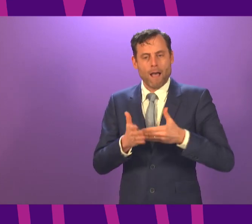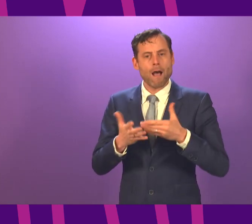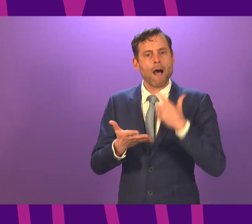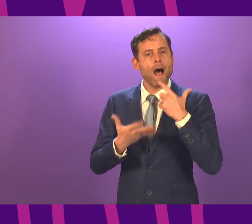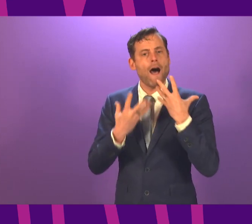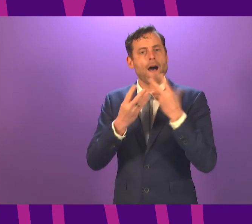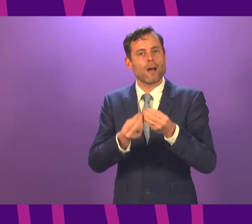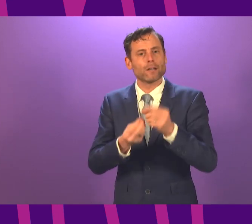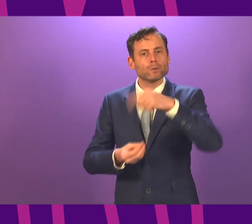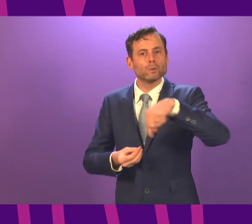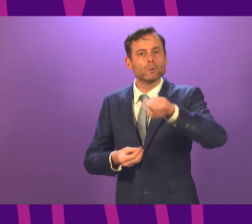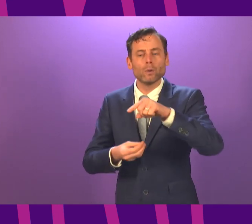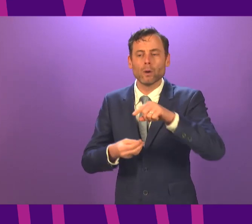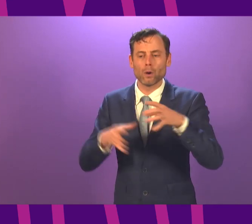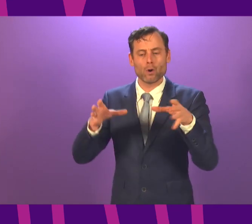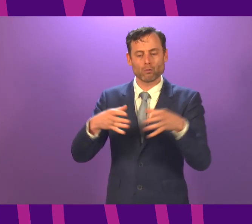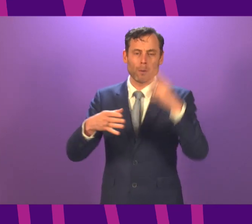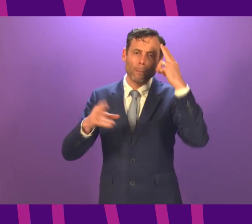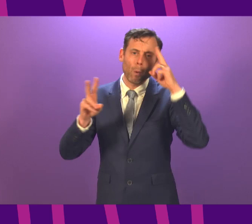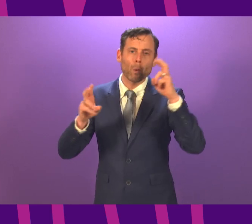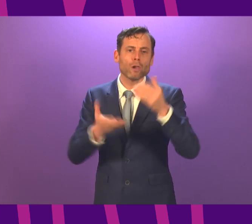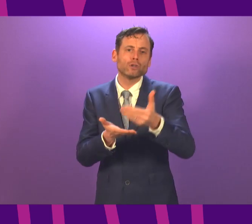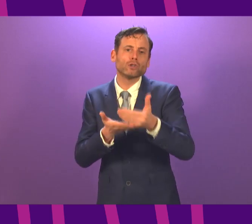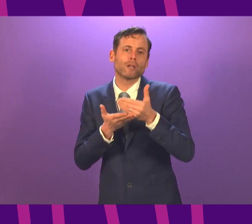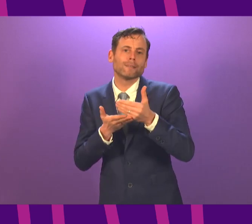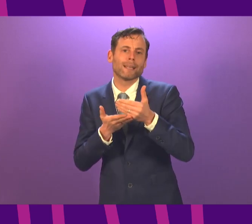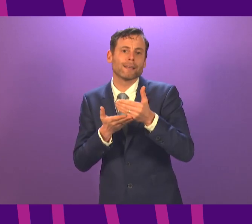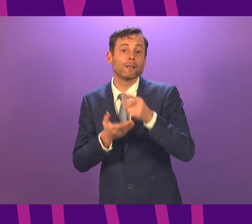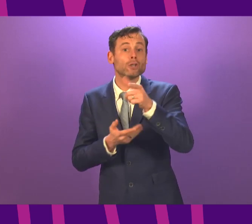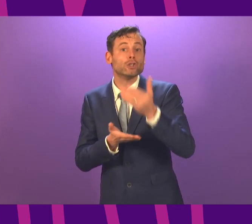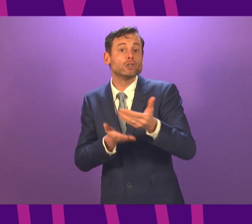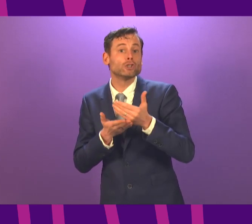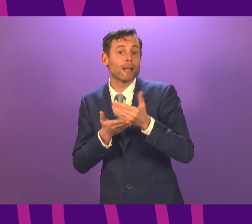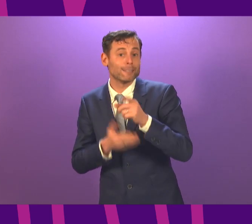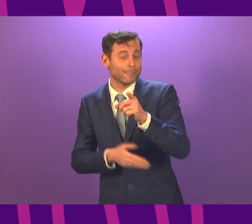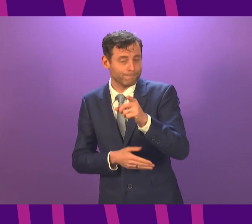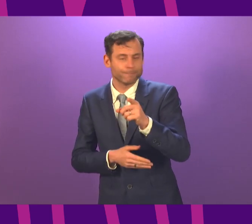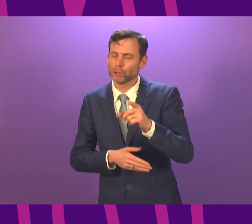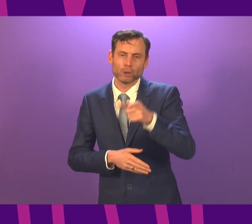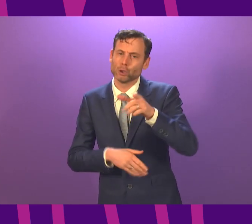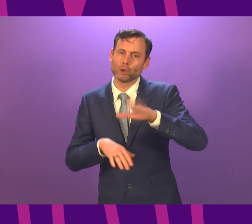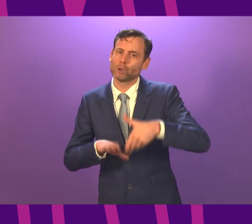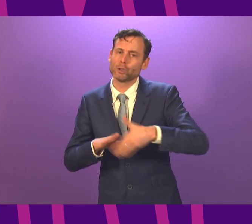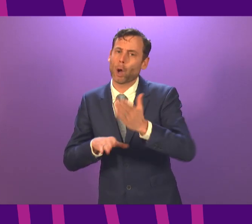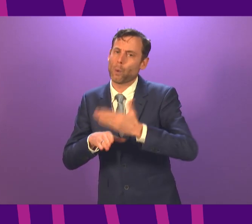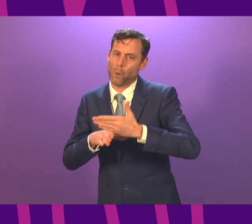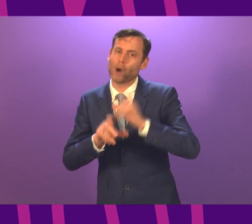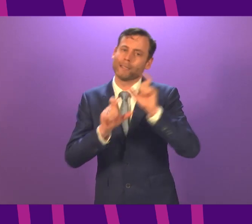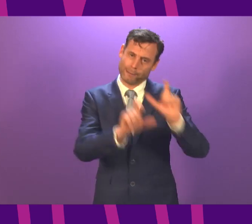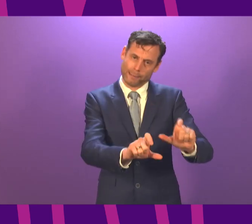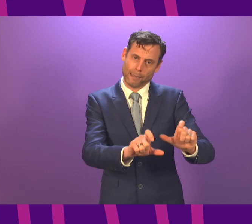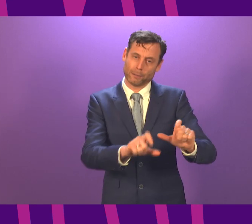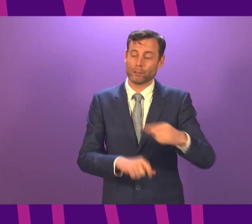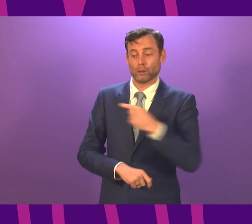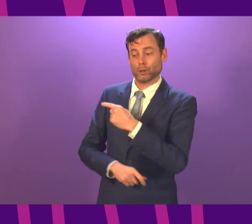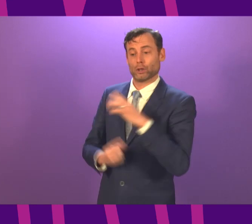If you were shielding and you cannot work from home, our clear advice now is that you should not go into work at all. The chief medical officer